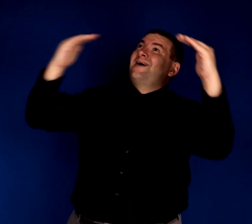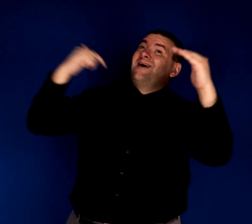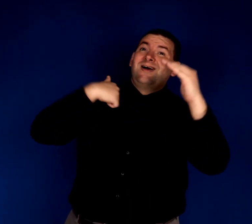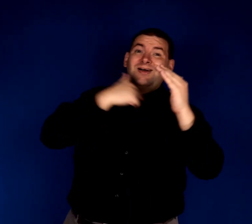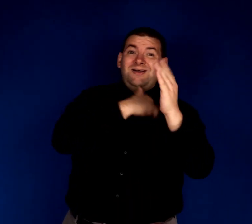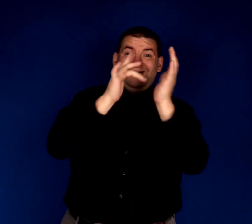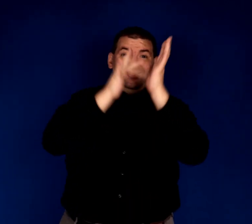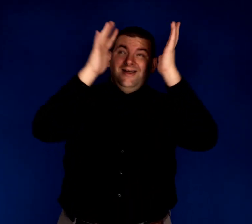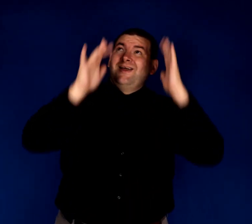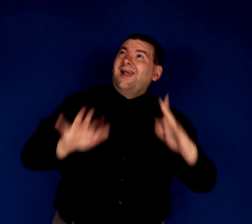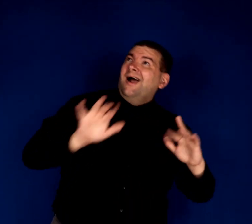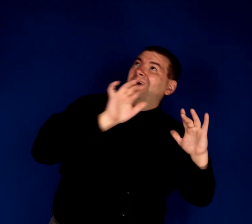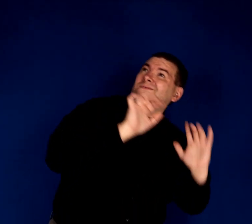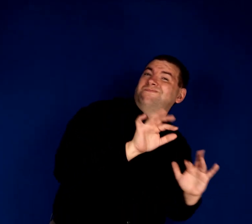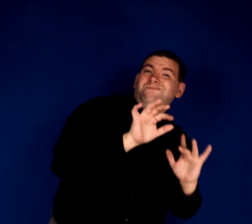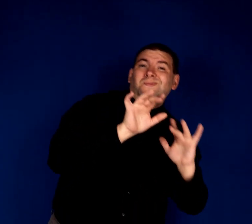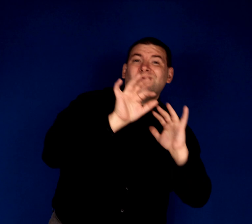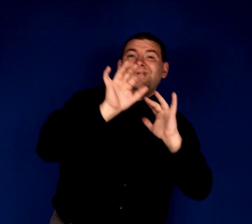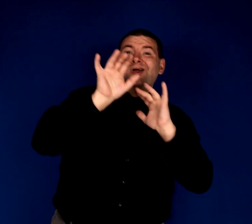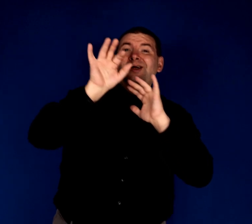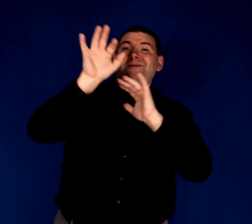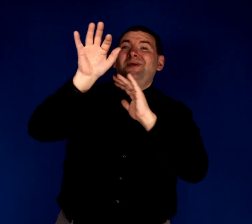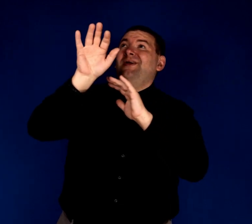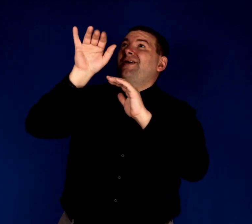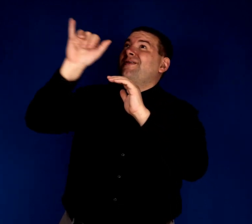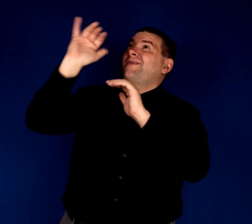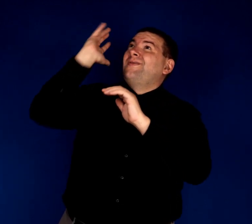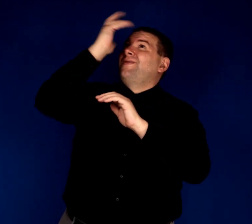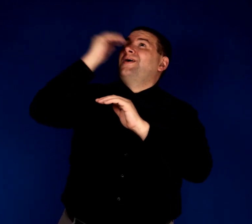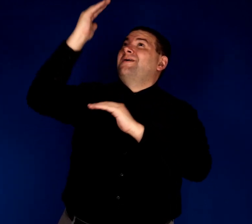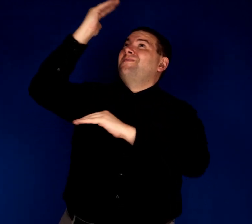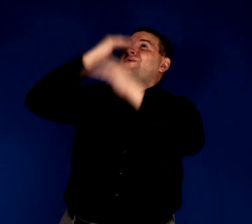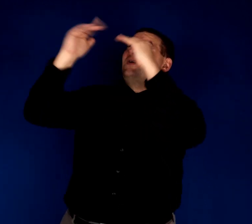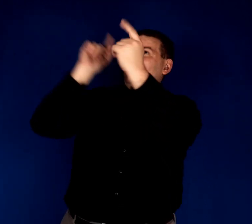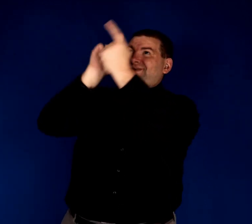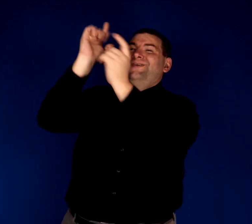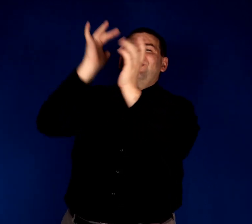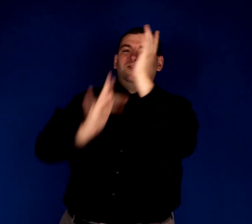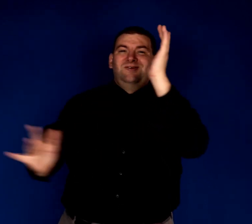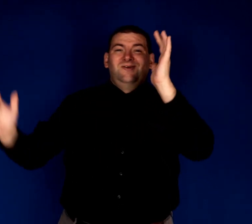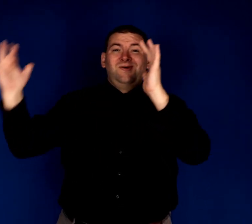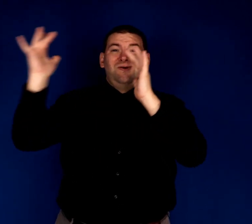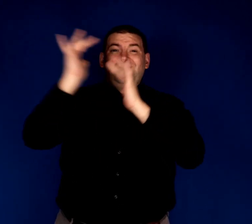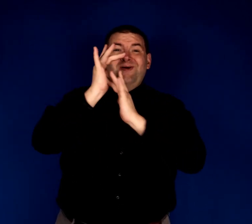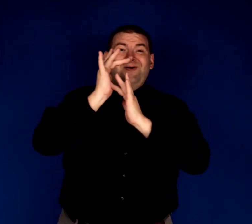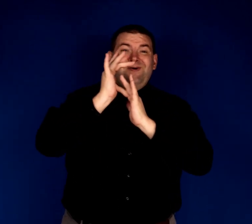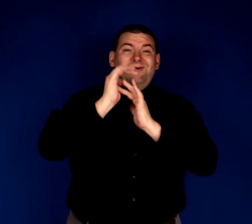by We shall meet on that beautiful shore